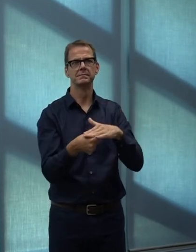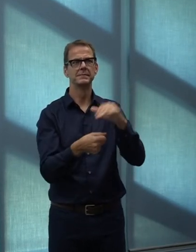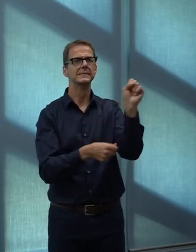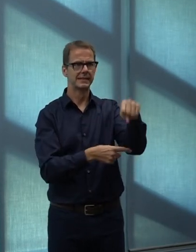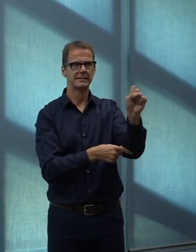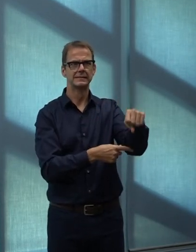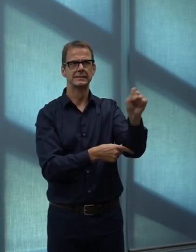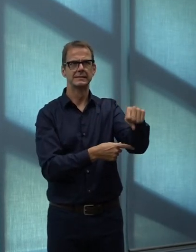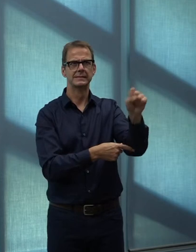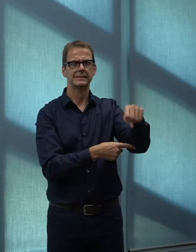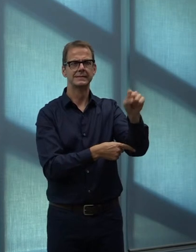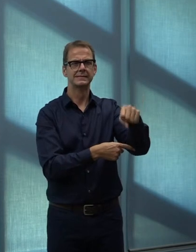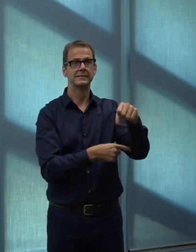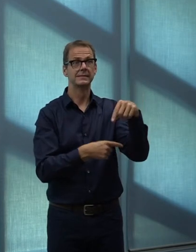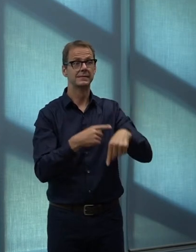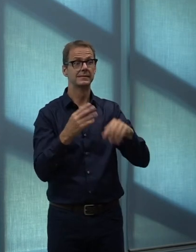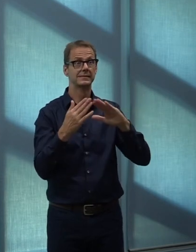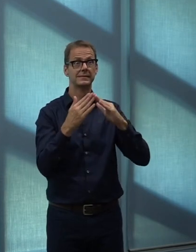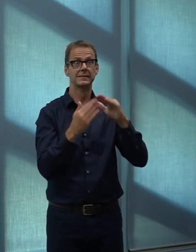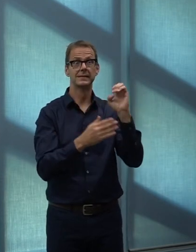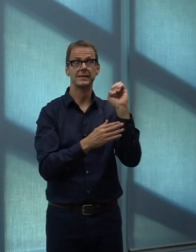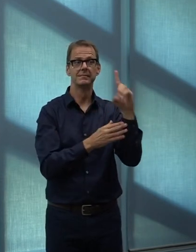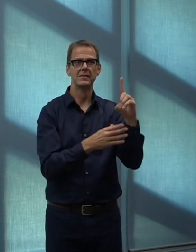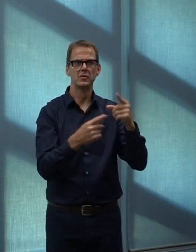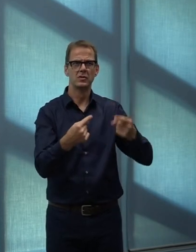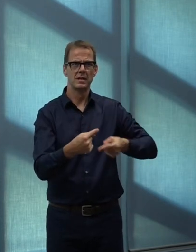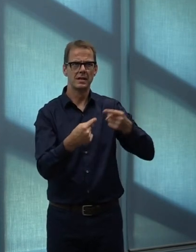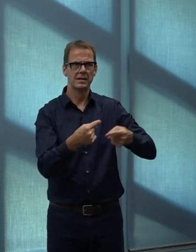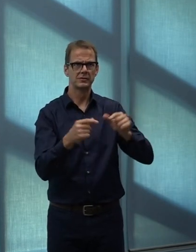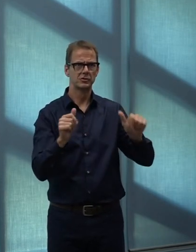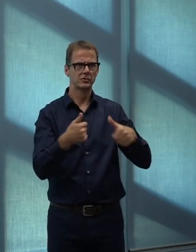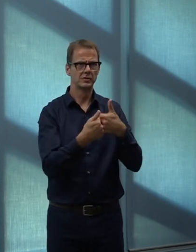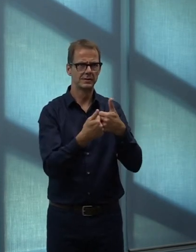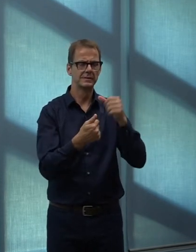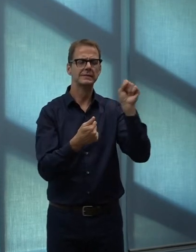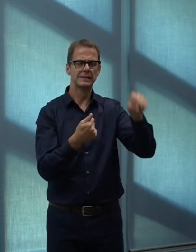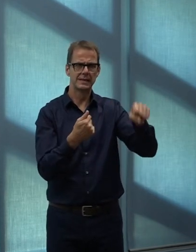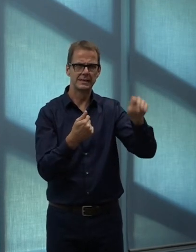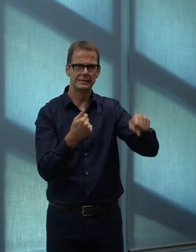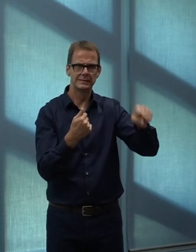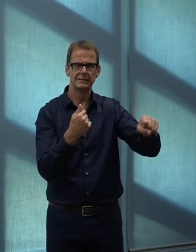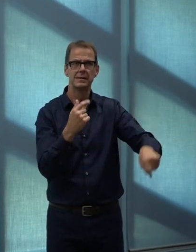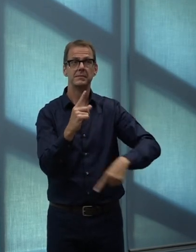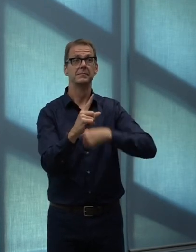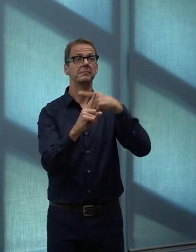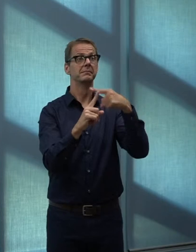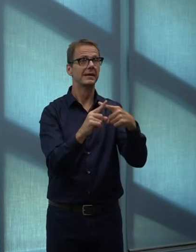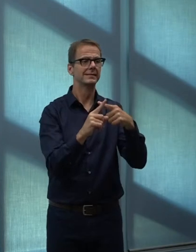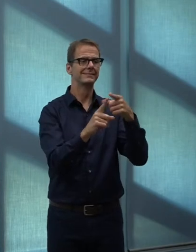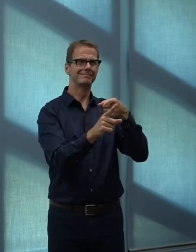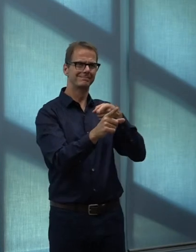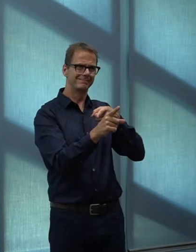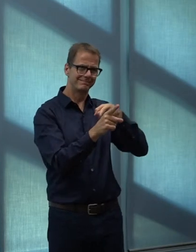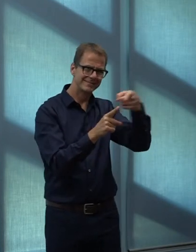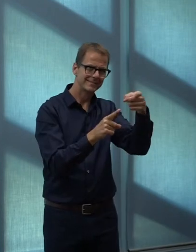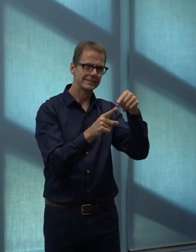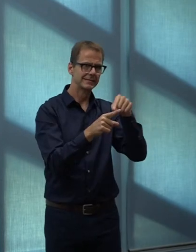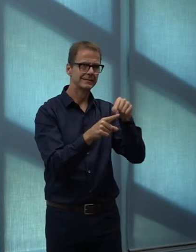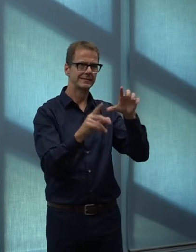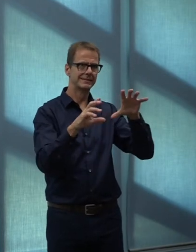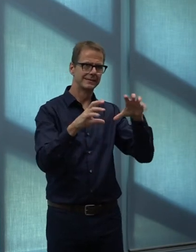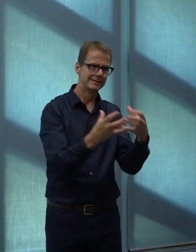as an organization, and that it is a challenge for the particular wing of the city family that is policing.